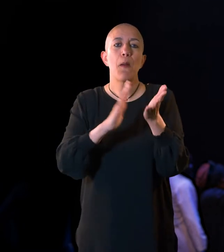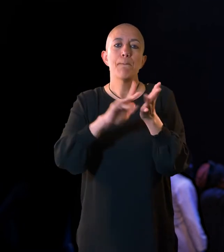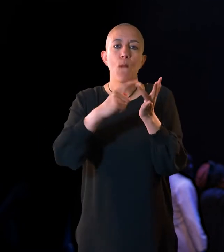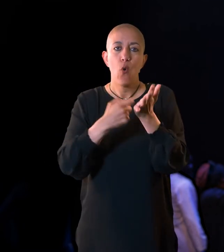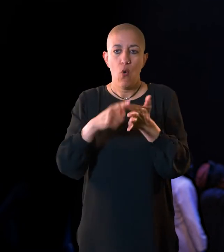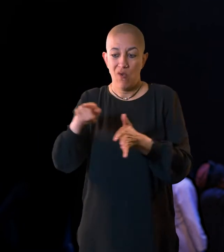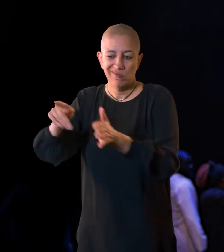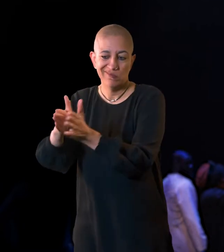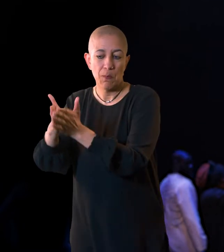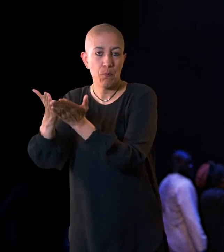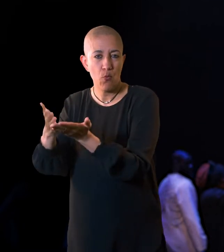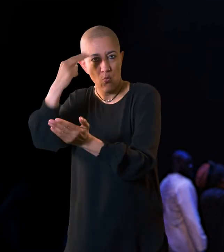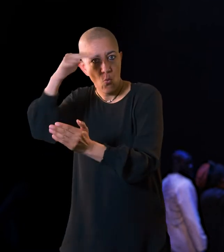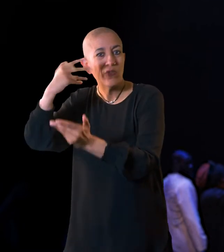a lot of that book wasn't true.